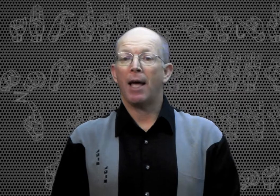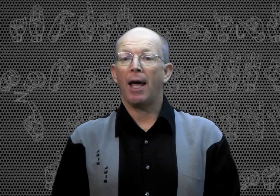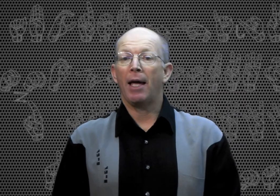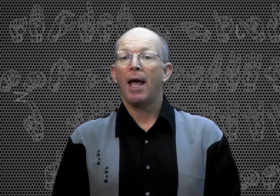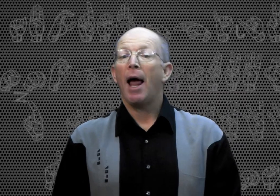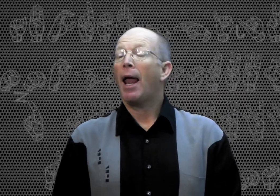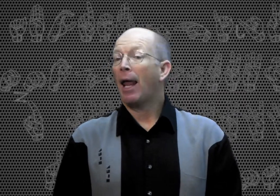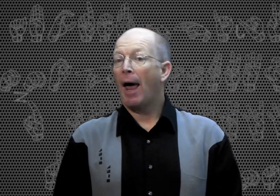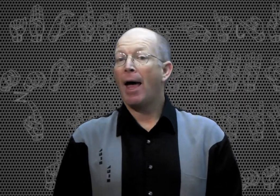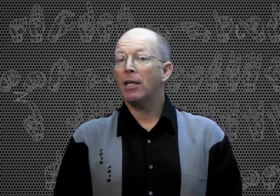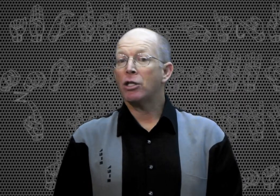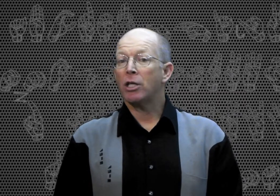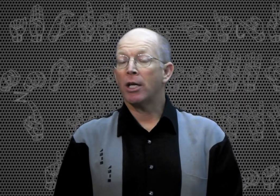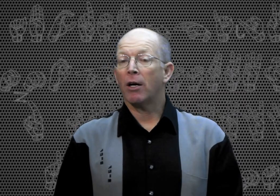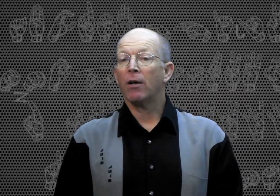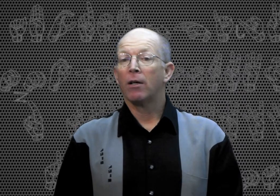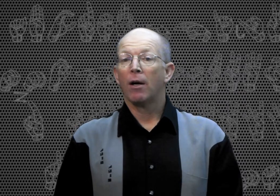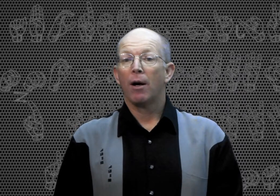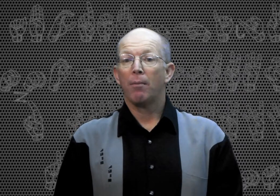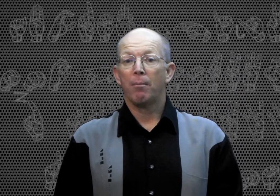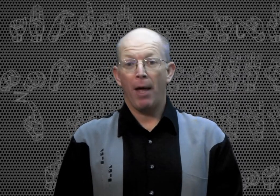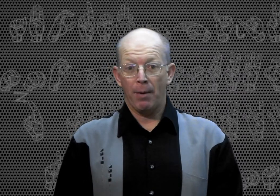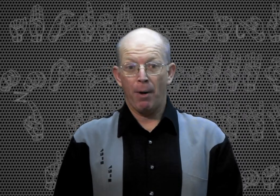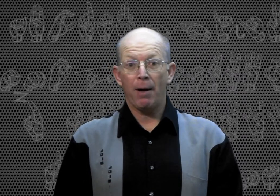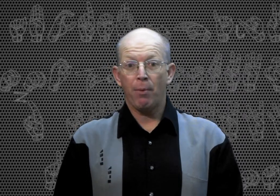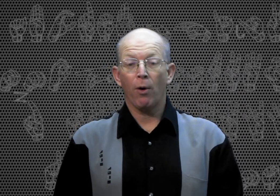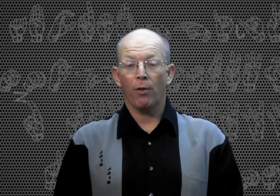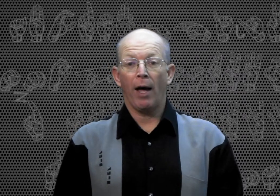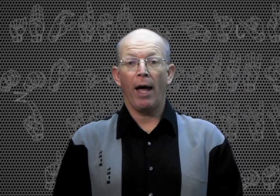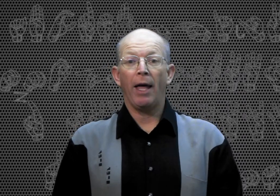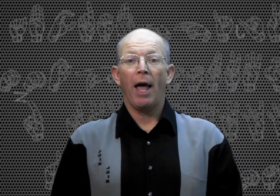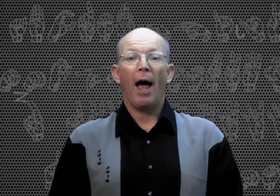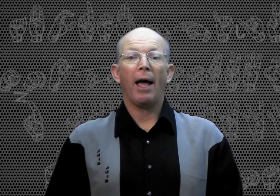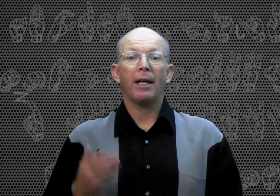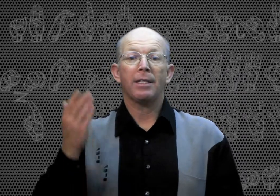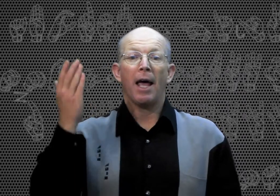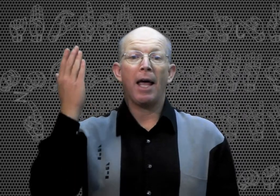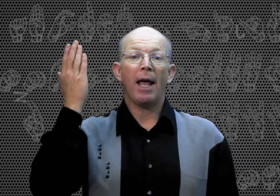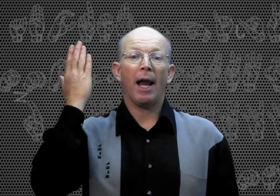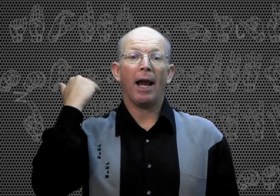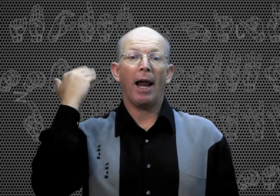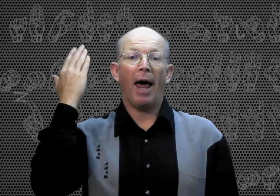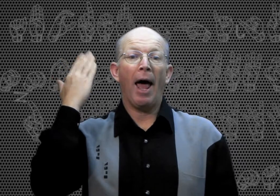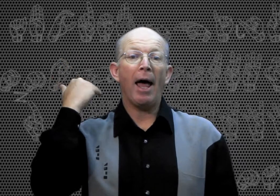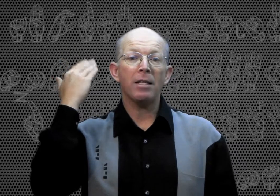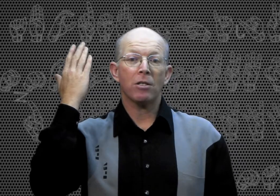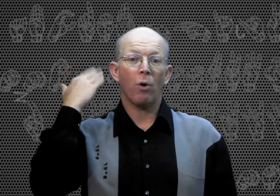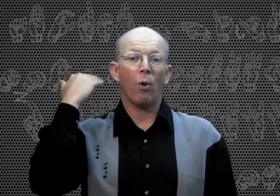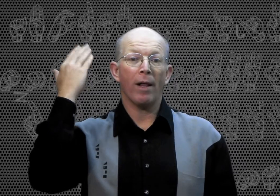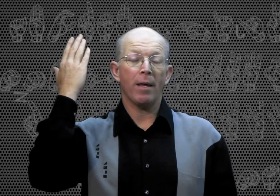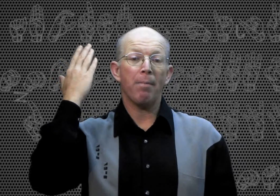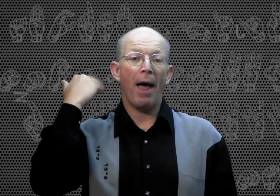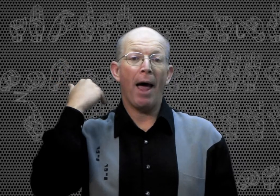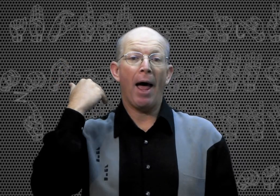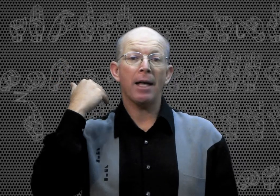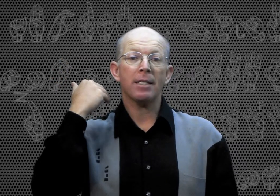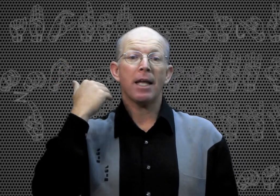say last year, in my birthday, I could say last or in the past,